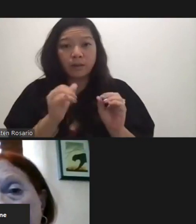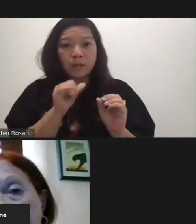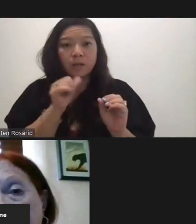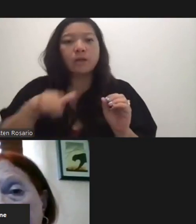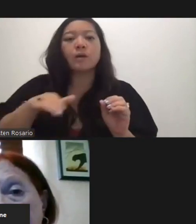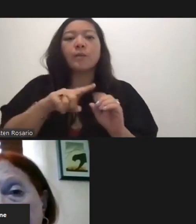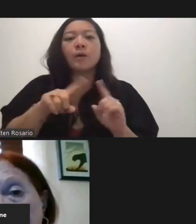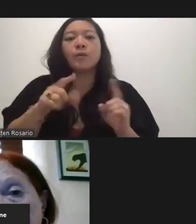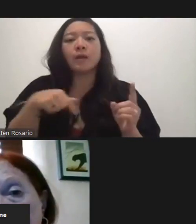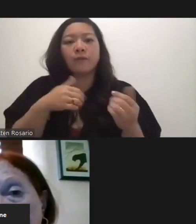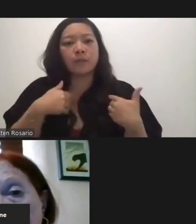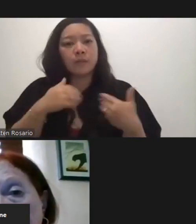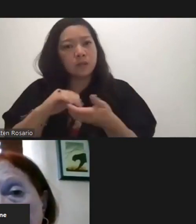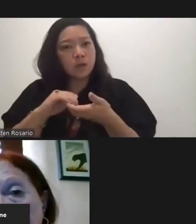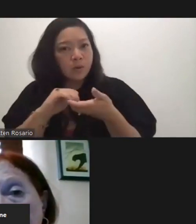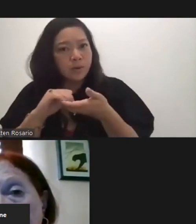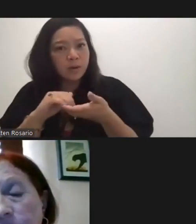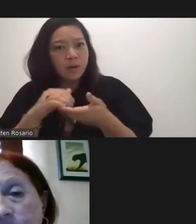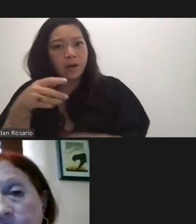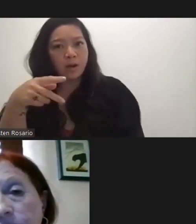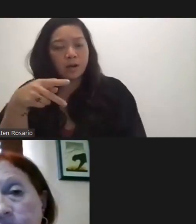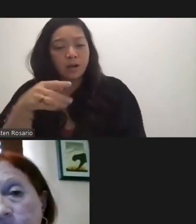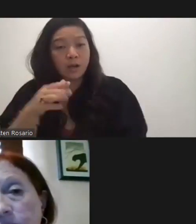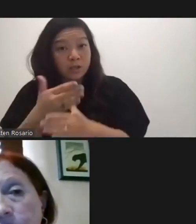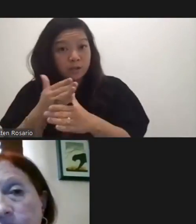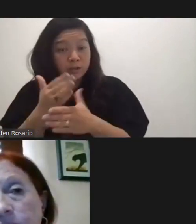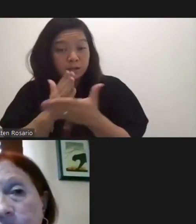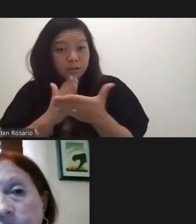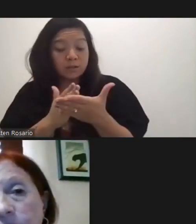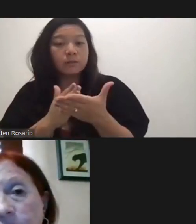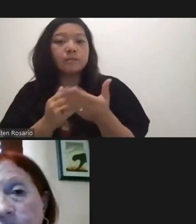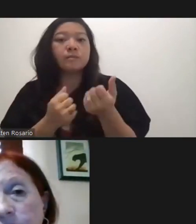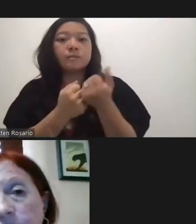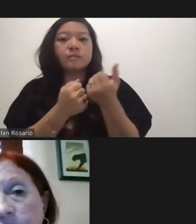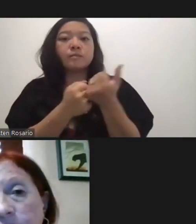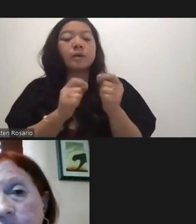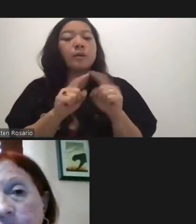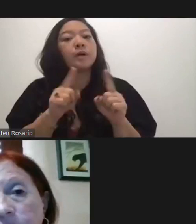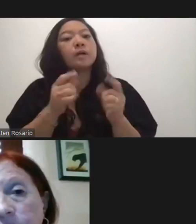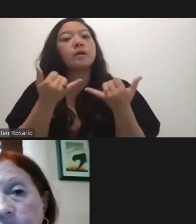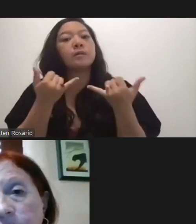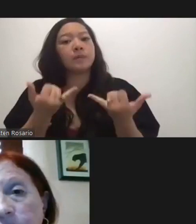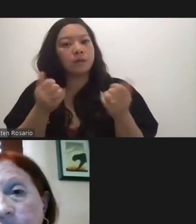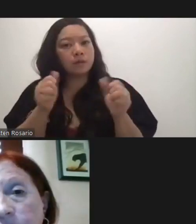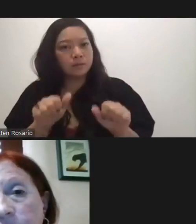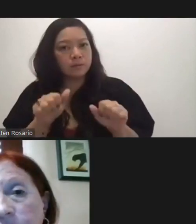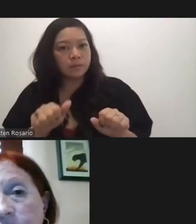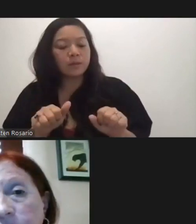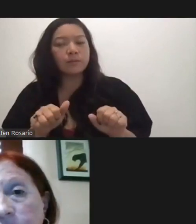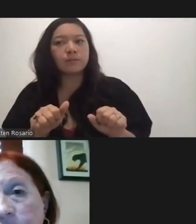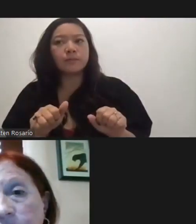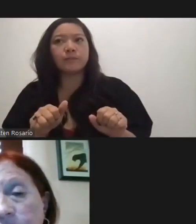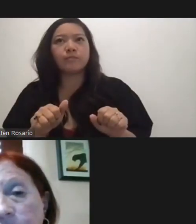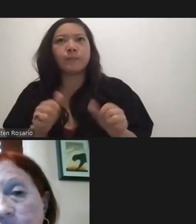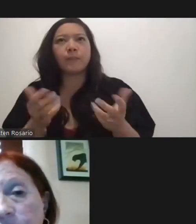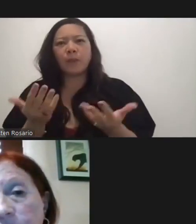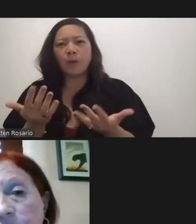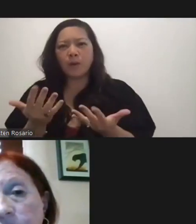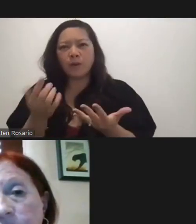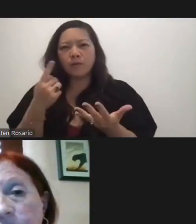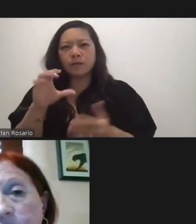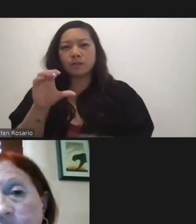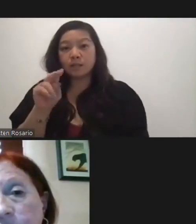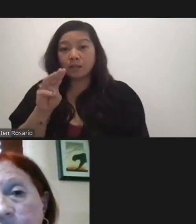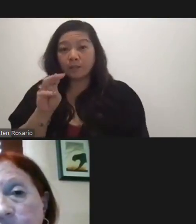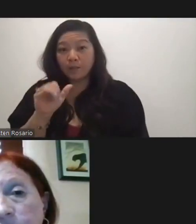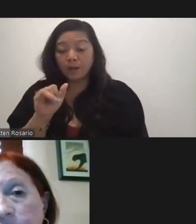in partnership and actually doing this in Tamden in terms of making this available. But I think right now what they are focusing on is mostly for the CNMI residents